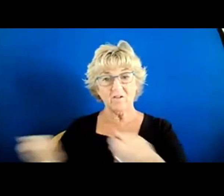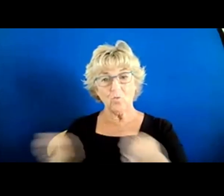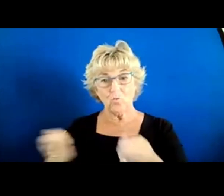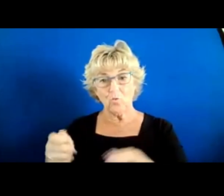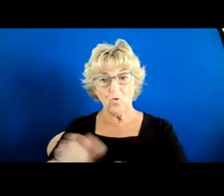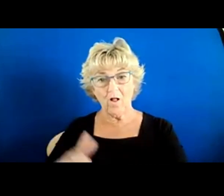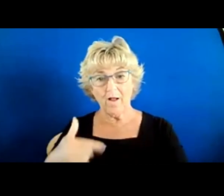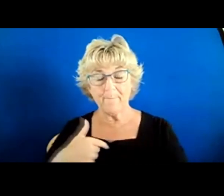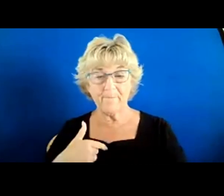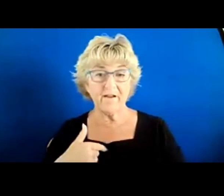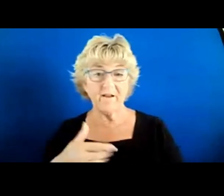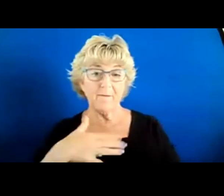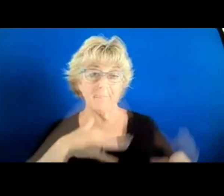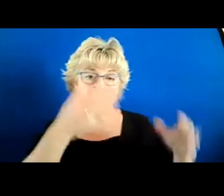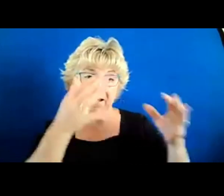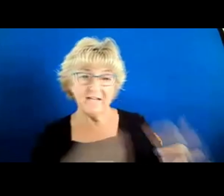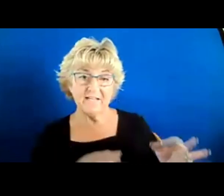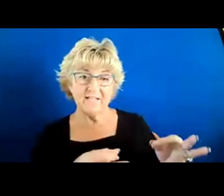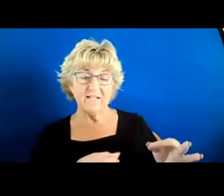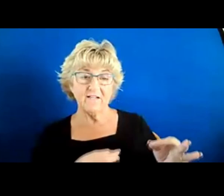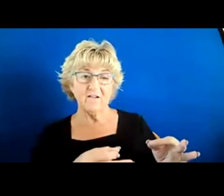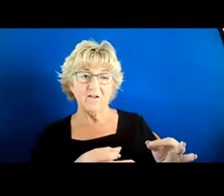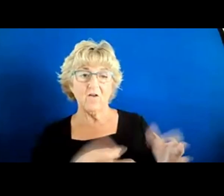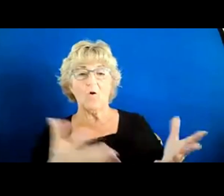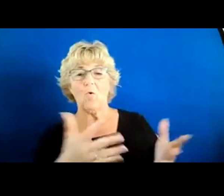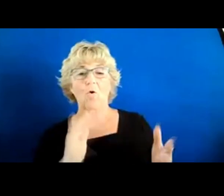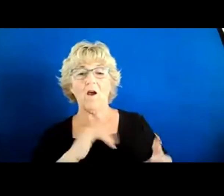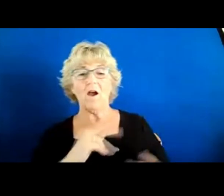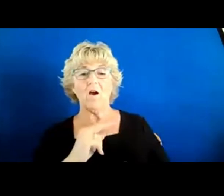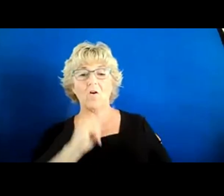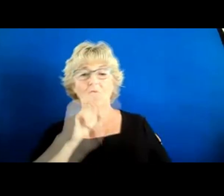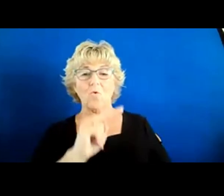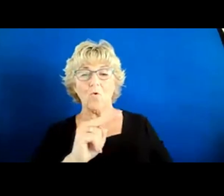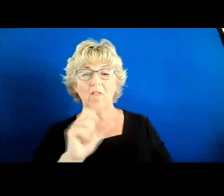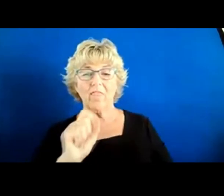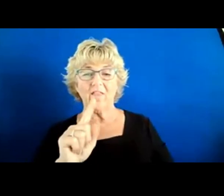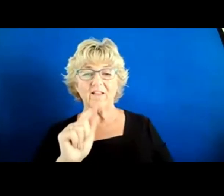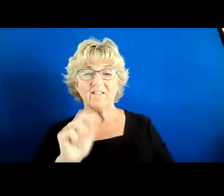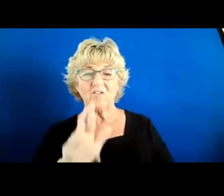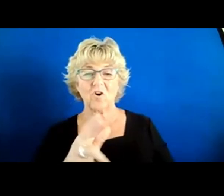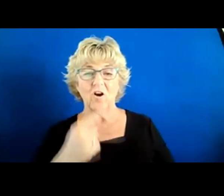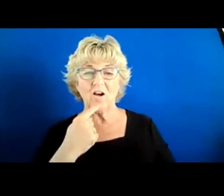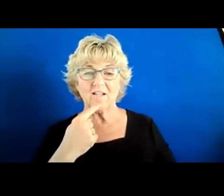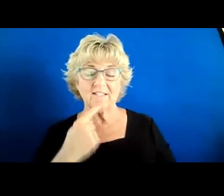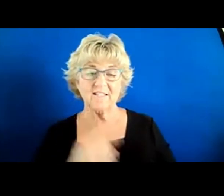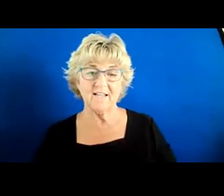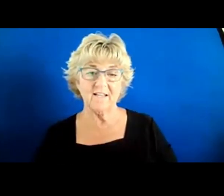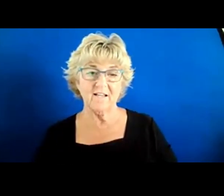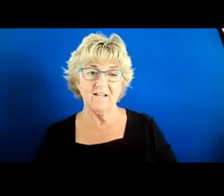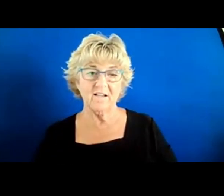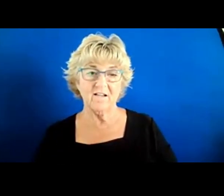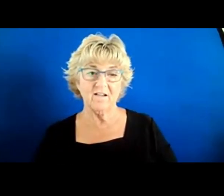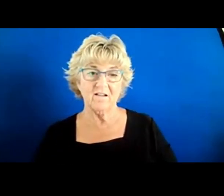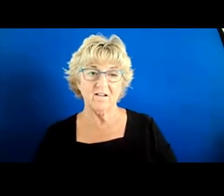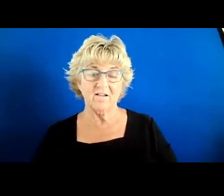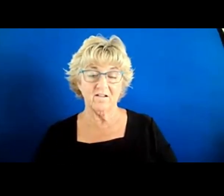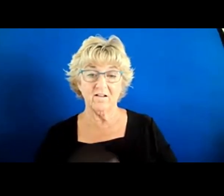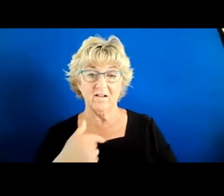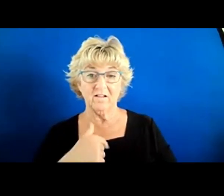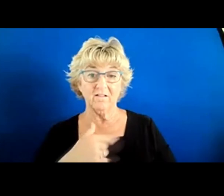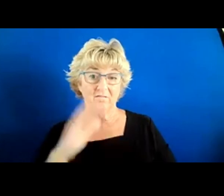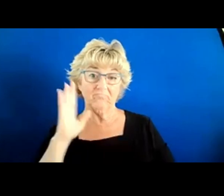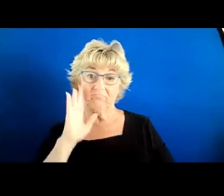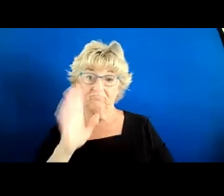the decision making was ruled by what does our North Star say? And I will candidly admit,